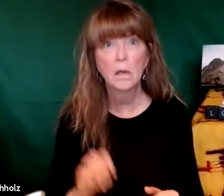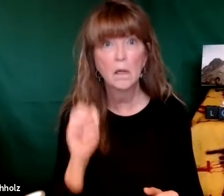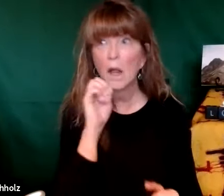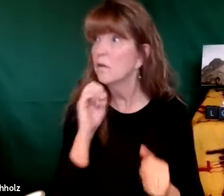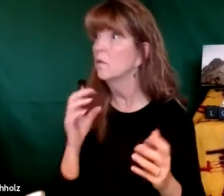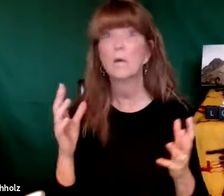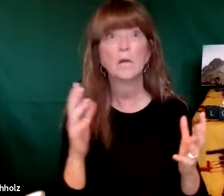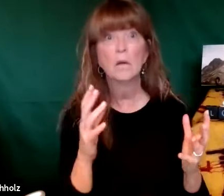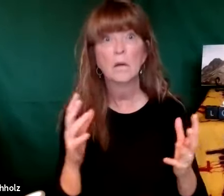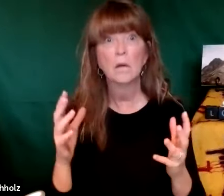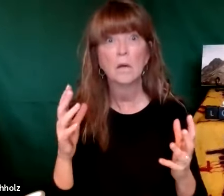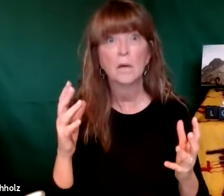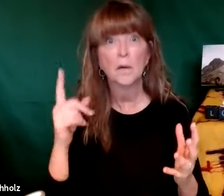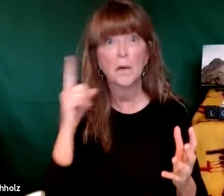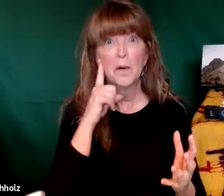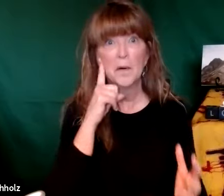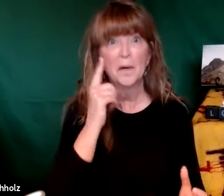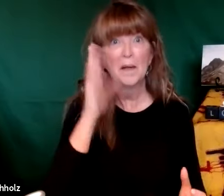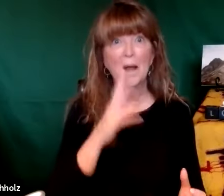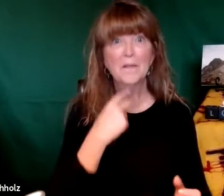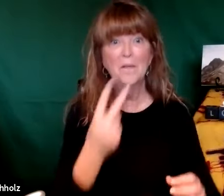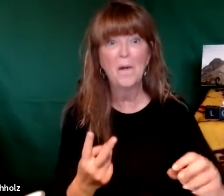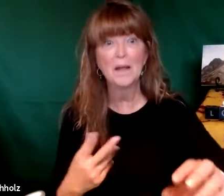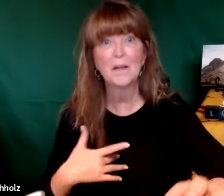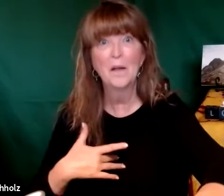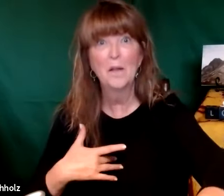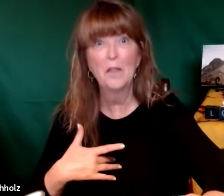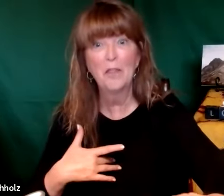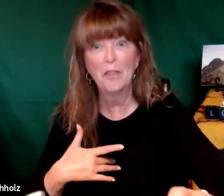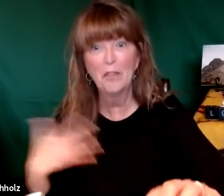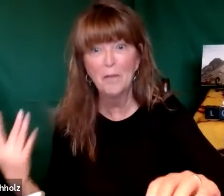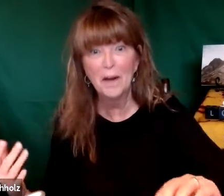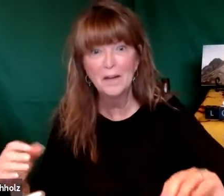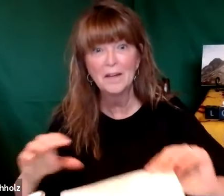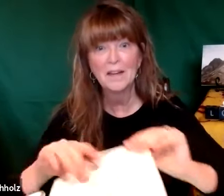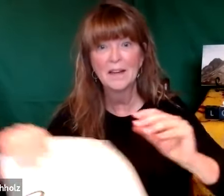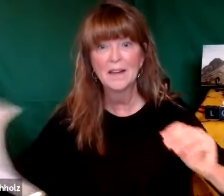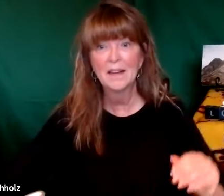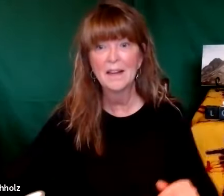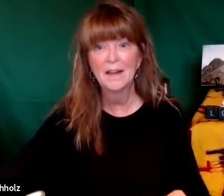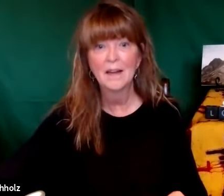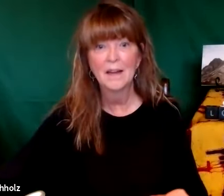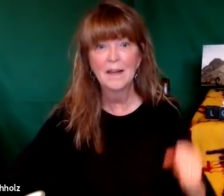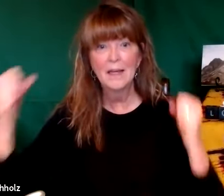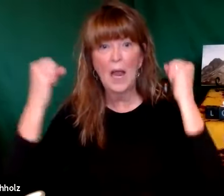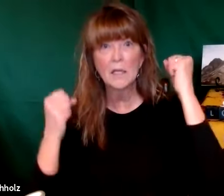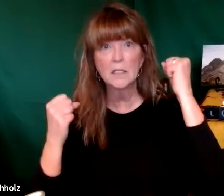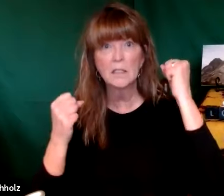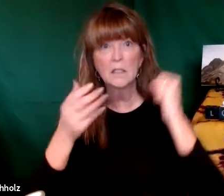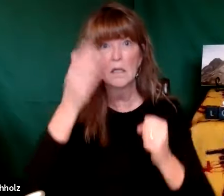God will pass by and Elijah was like what what the heck I just heard God's voice and Elijah was absolutely